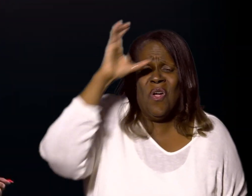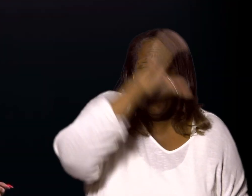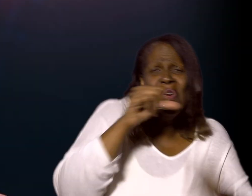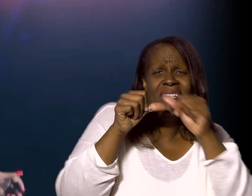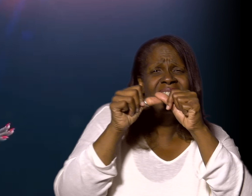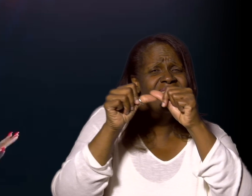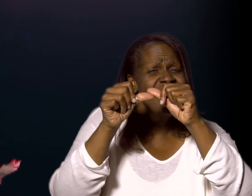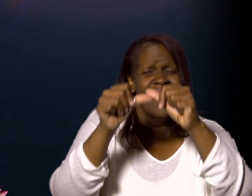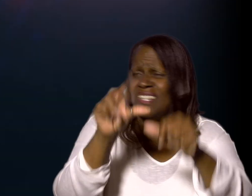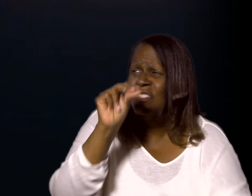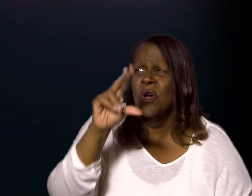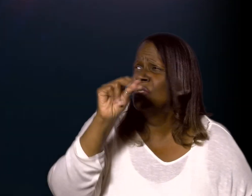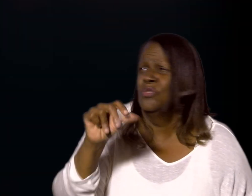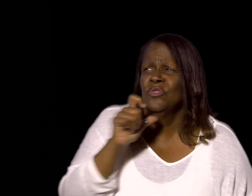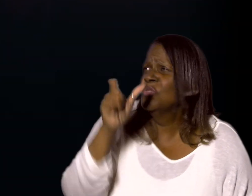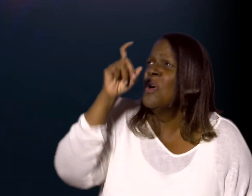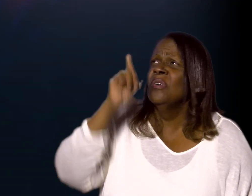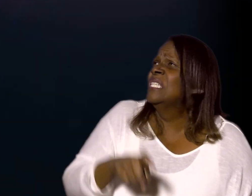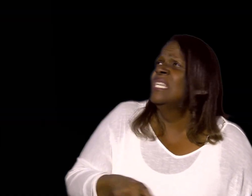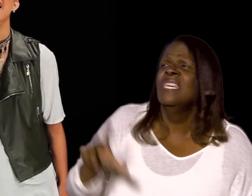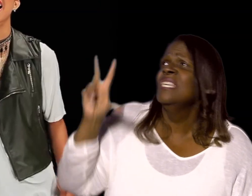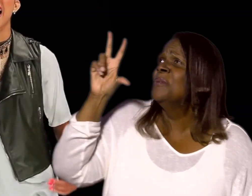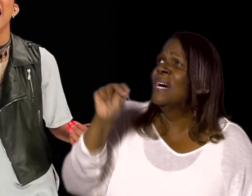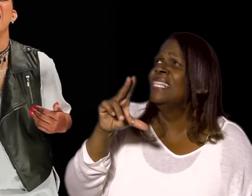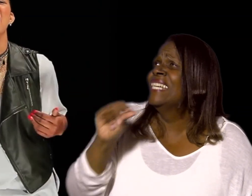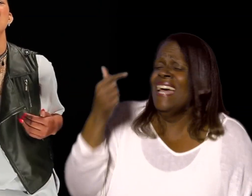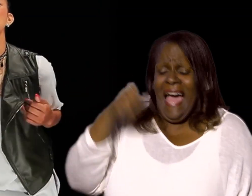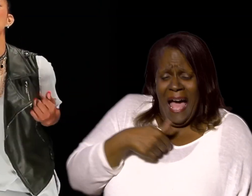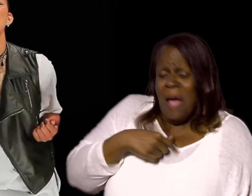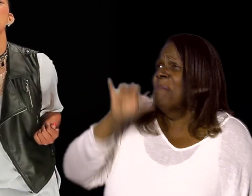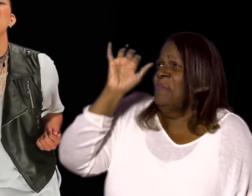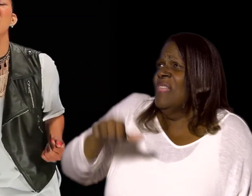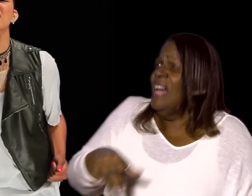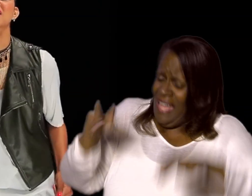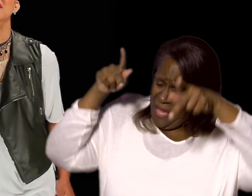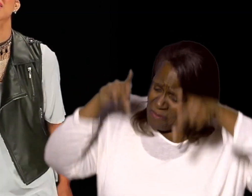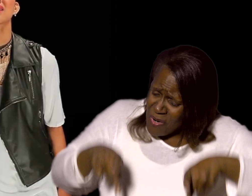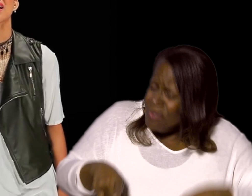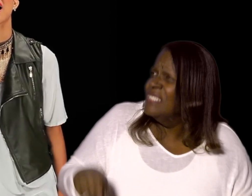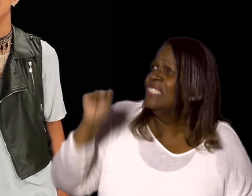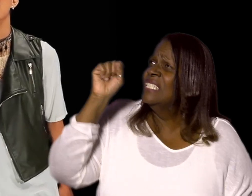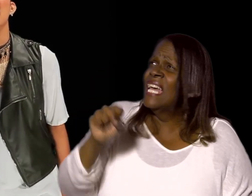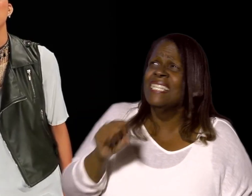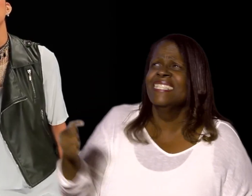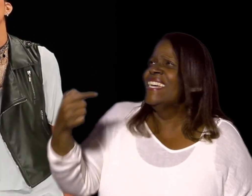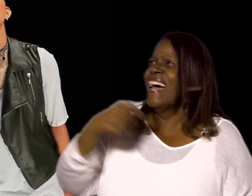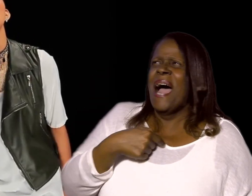no further I'll be the one, yes, I'll be the